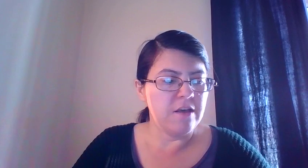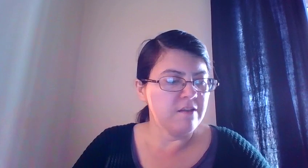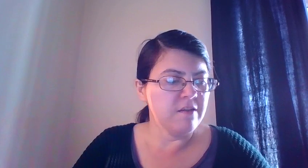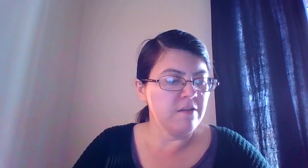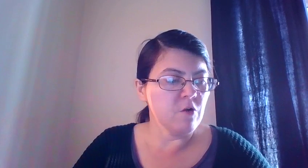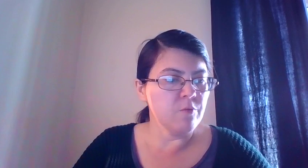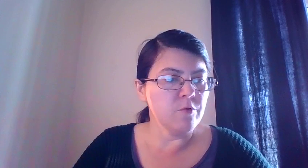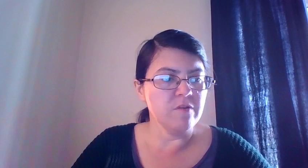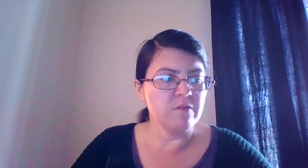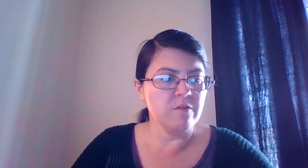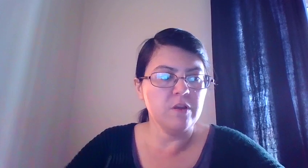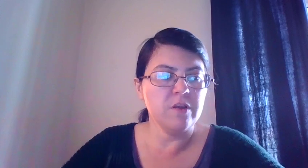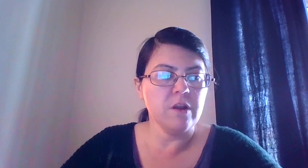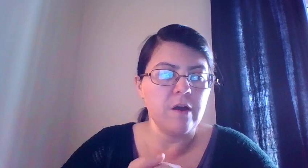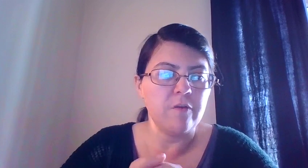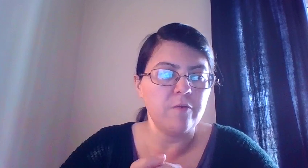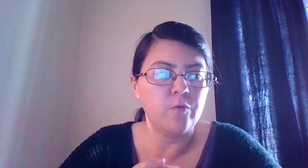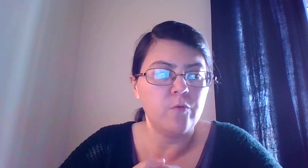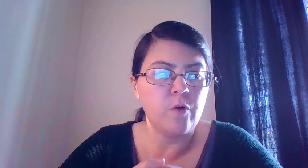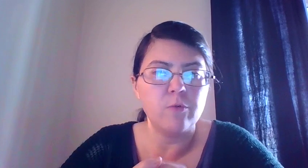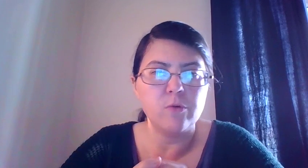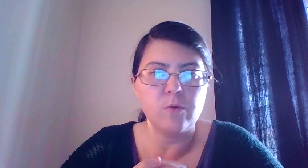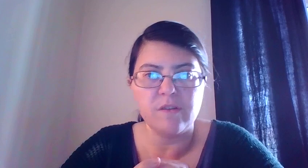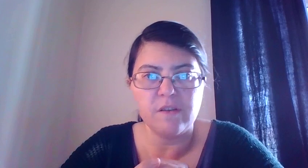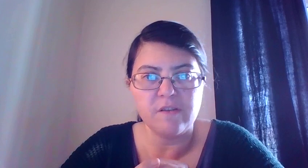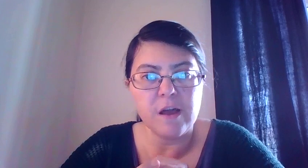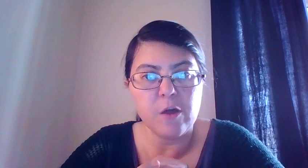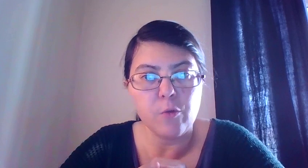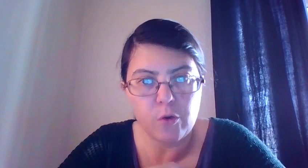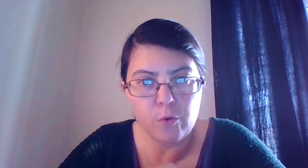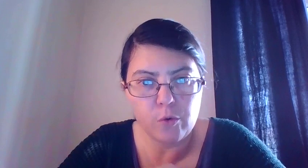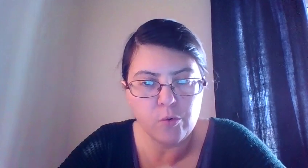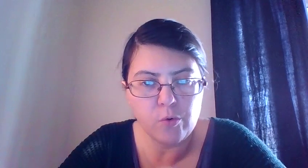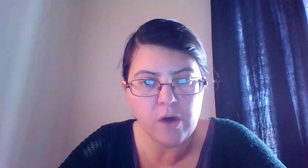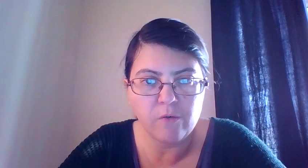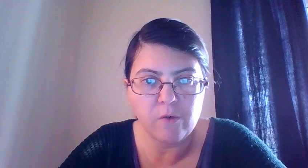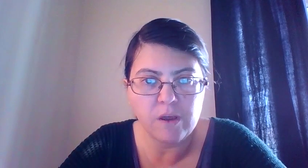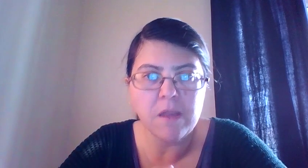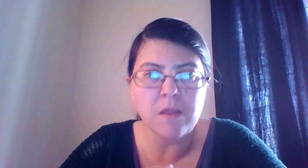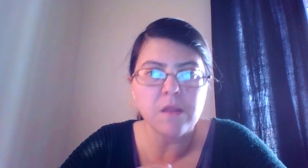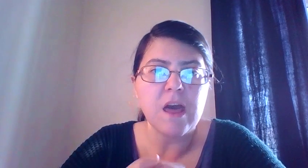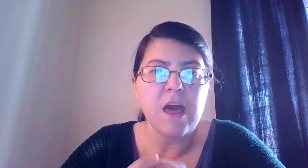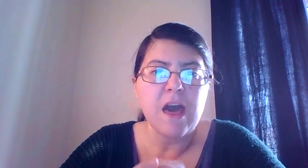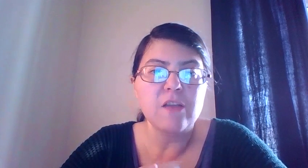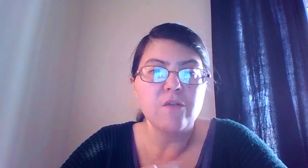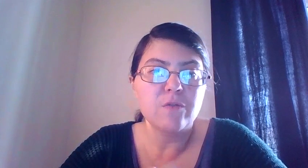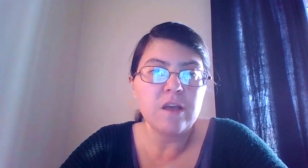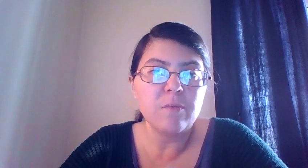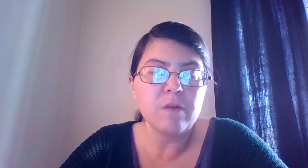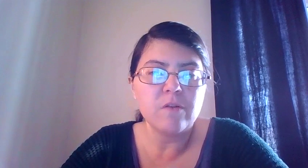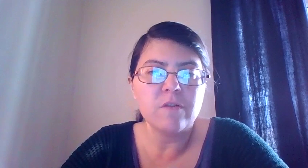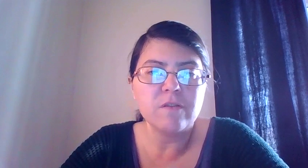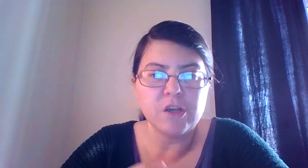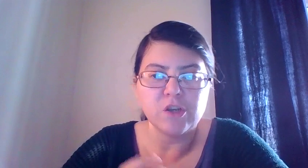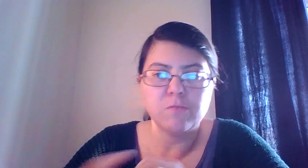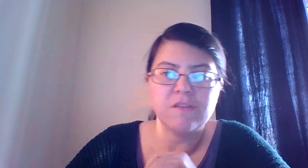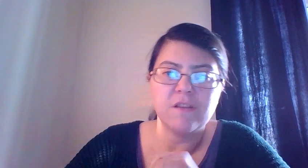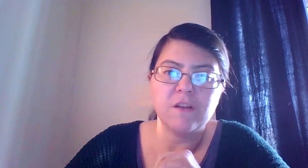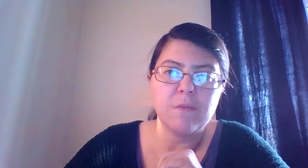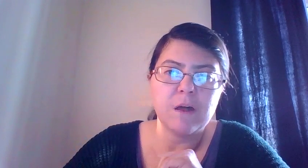That's it. Scorpio. This is the reading that I have for you for April, 2016. hope you have a great month. And if you'd like a private consultation, please send an email